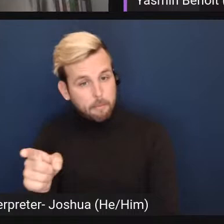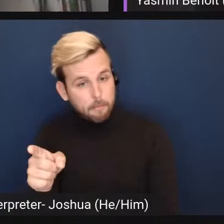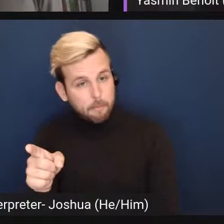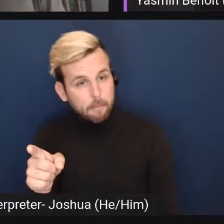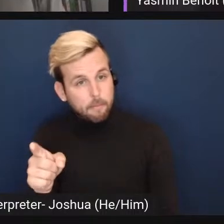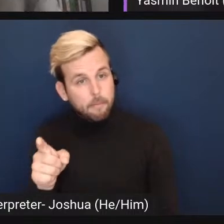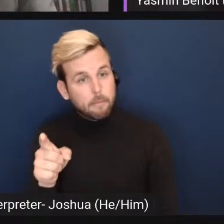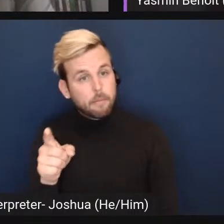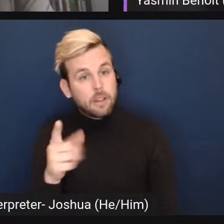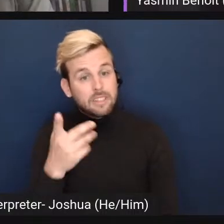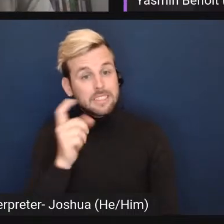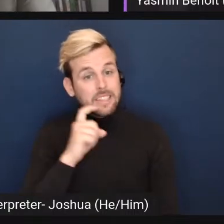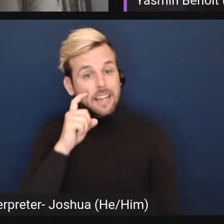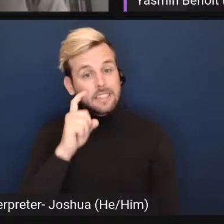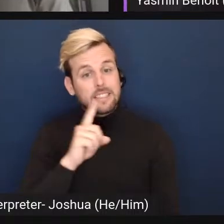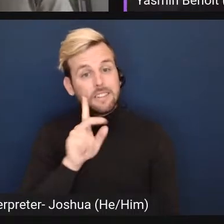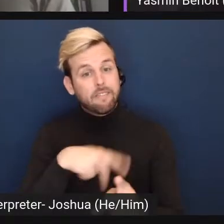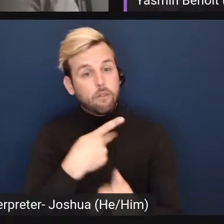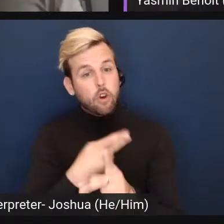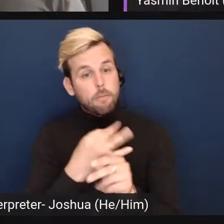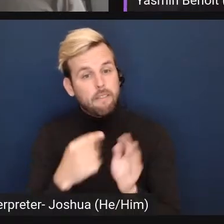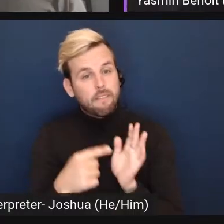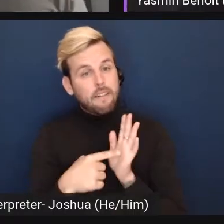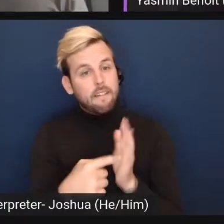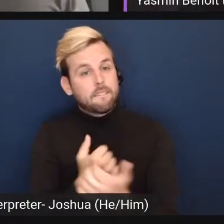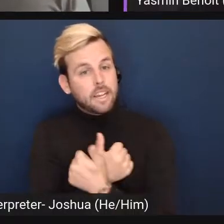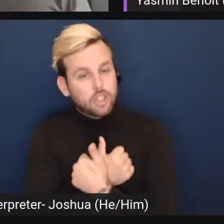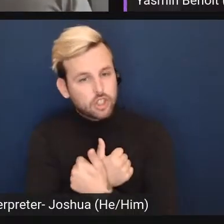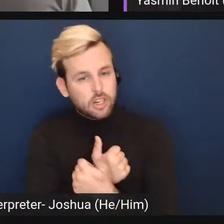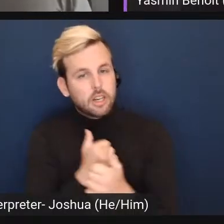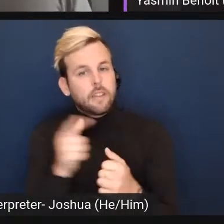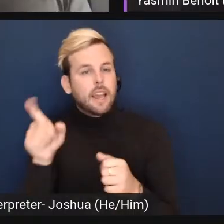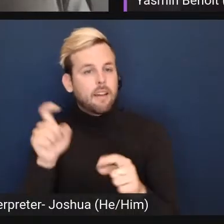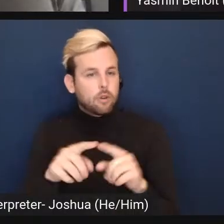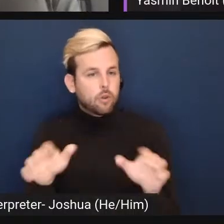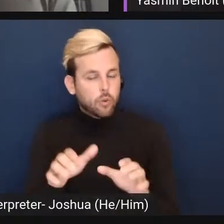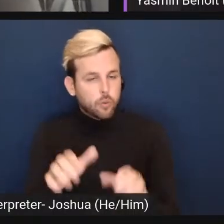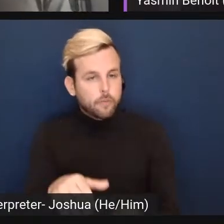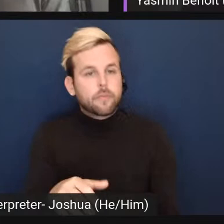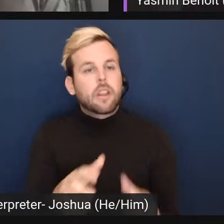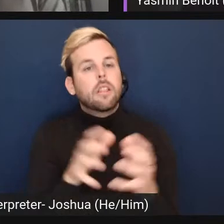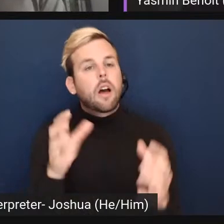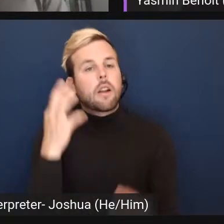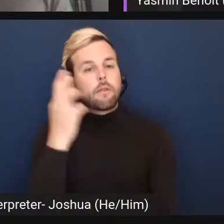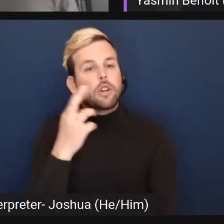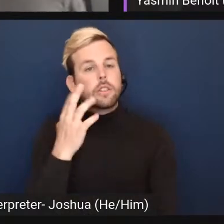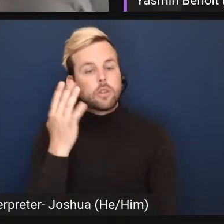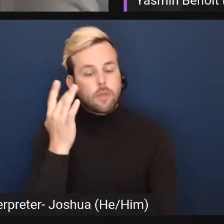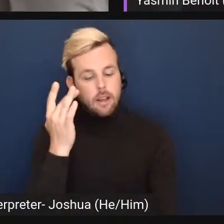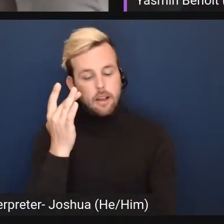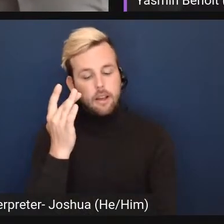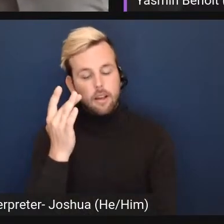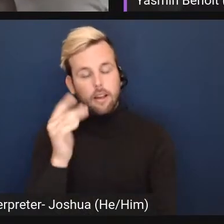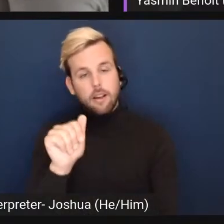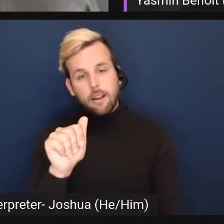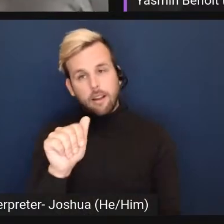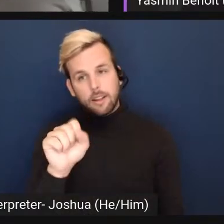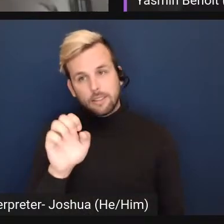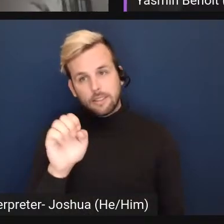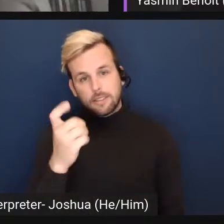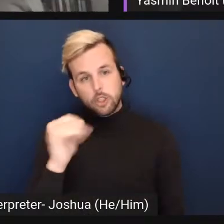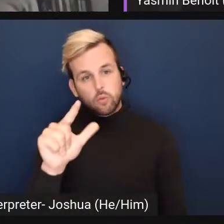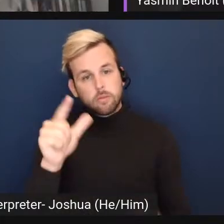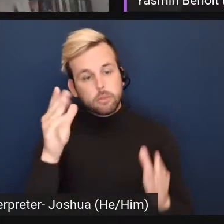like sex is a form of affection that it makes sense for them to do. There's a lot of reasons why an asexual person may